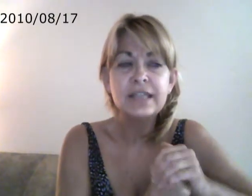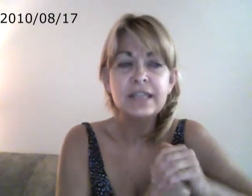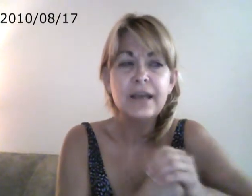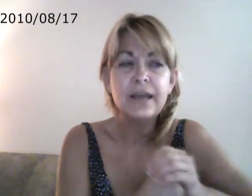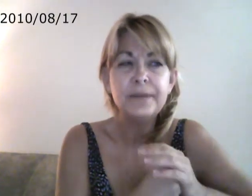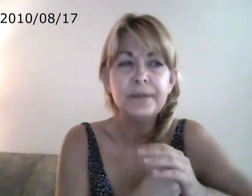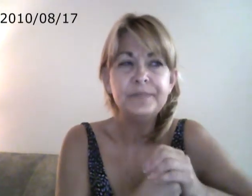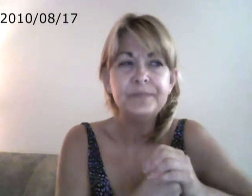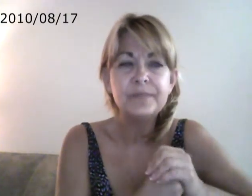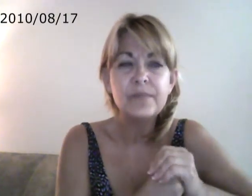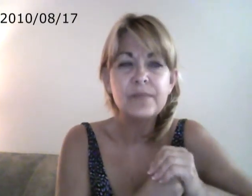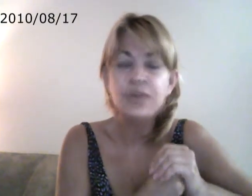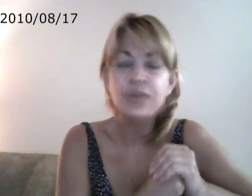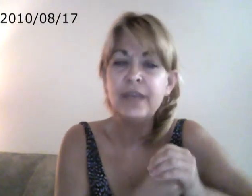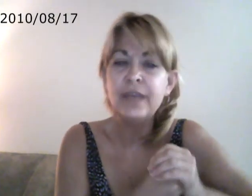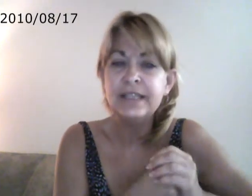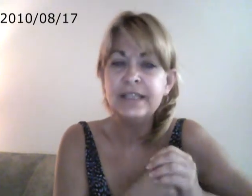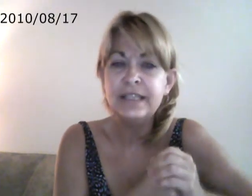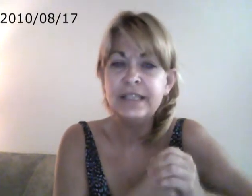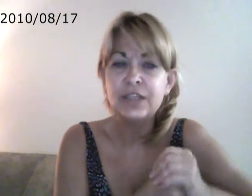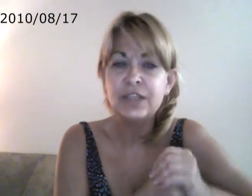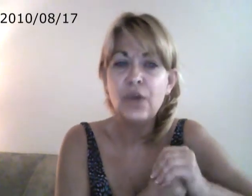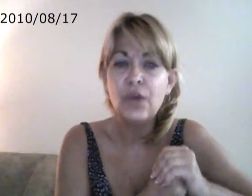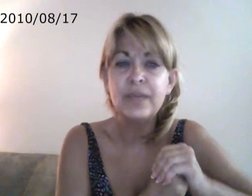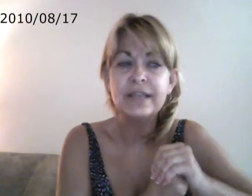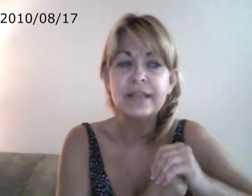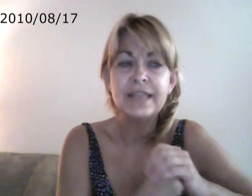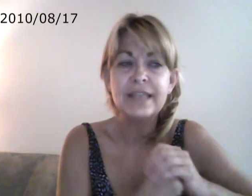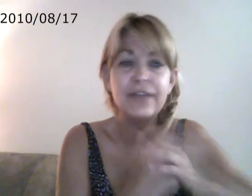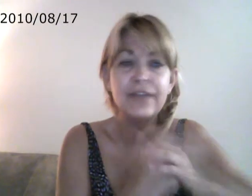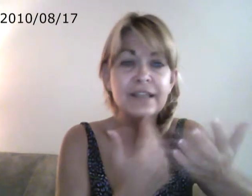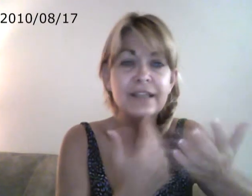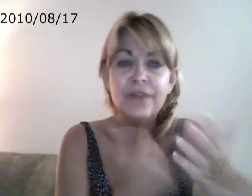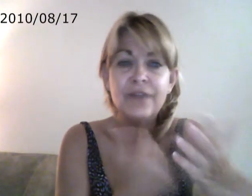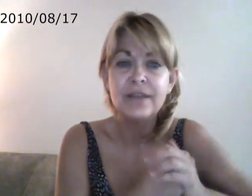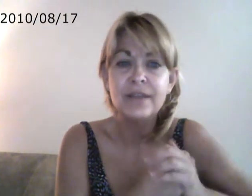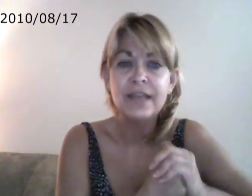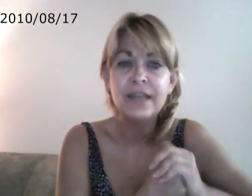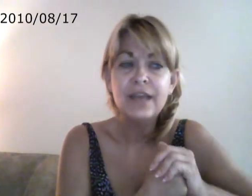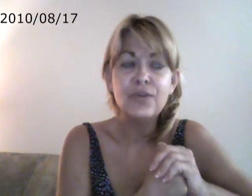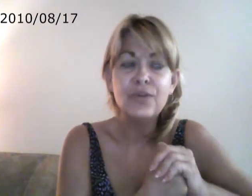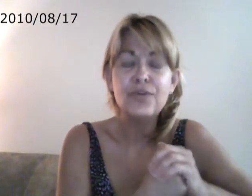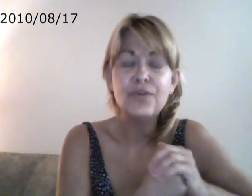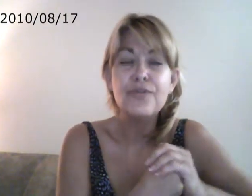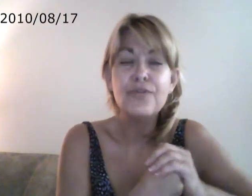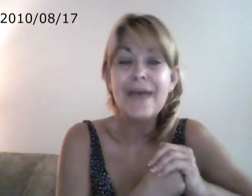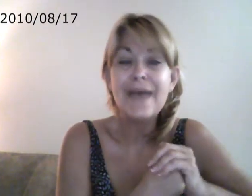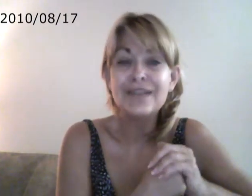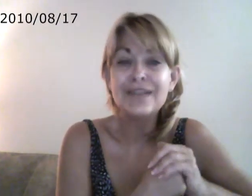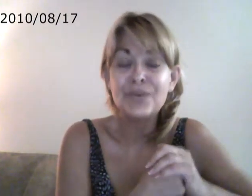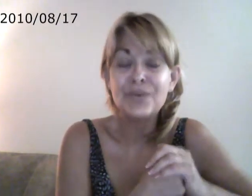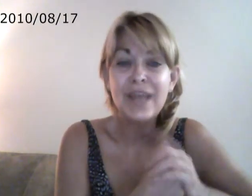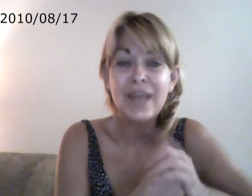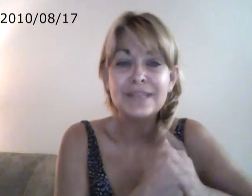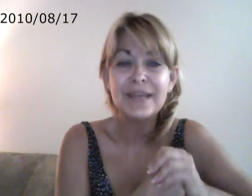humanity needs to go because they are like savants. They're the master race because